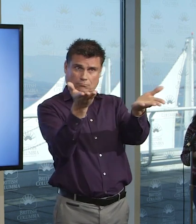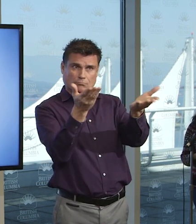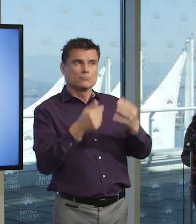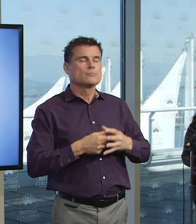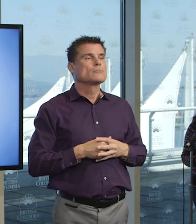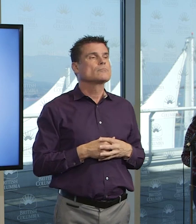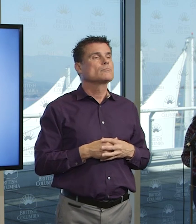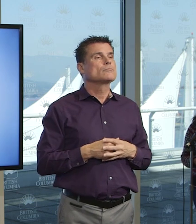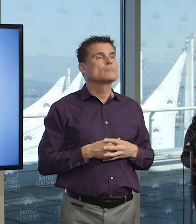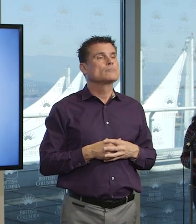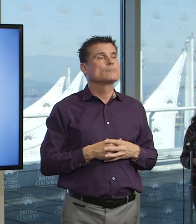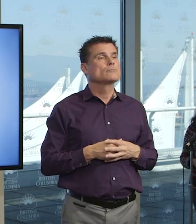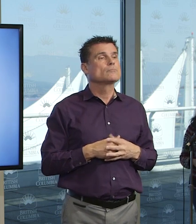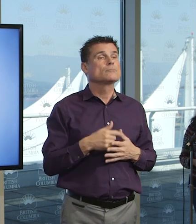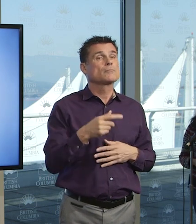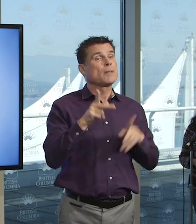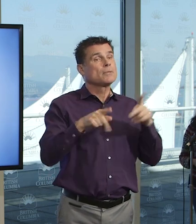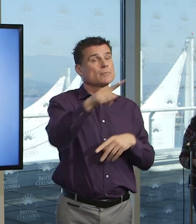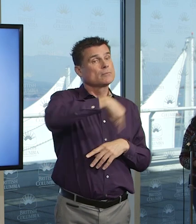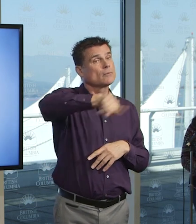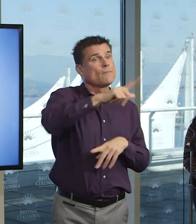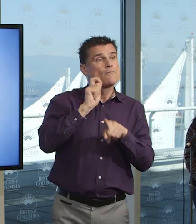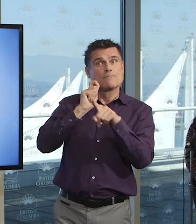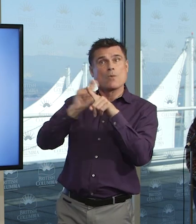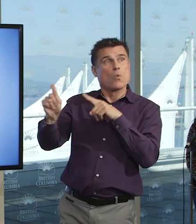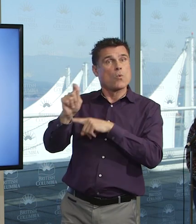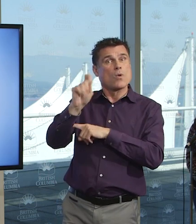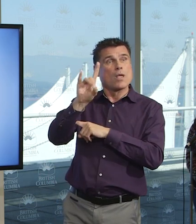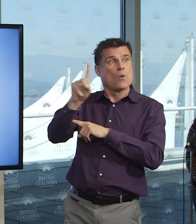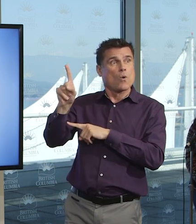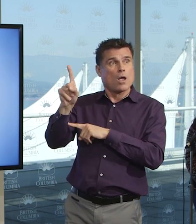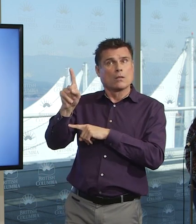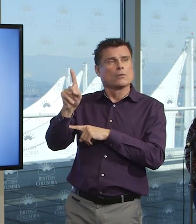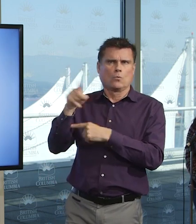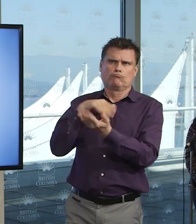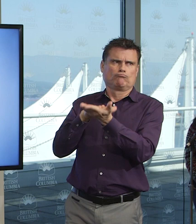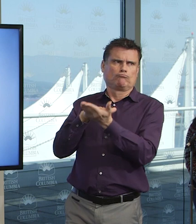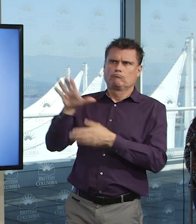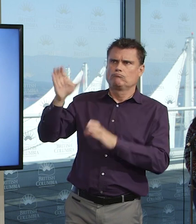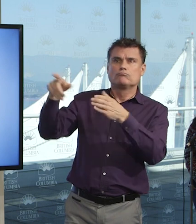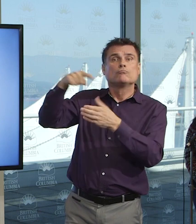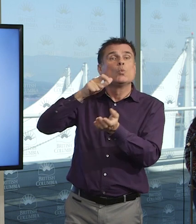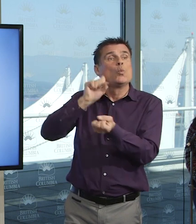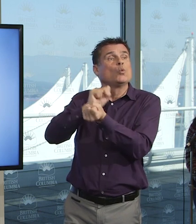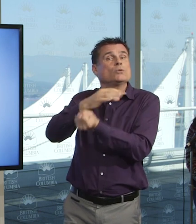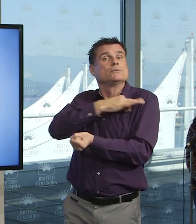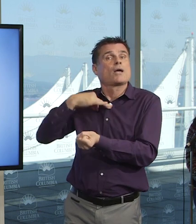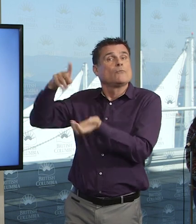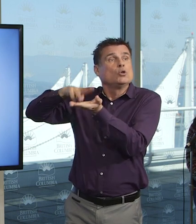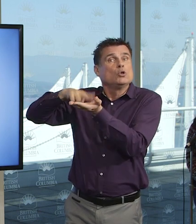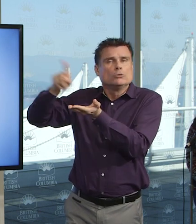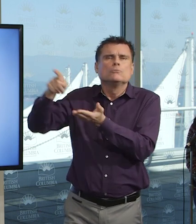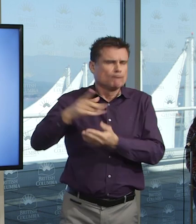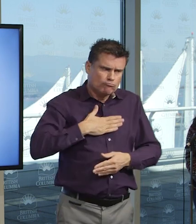And they're very proud of extraordinary work. They do more than 3,000 calls. I just want you to know that in addition to previous additions,